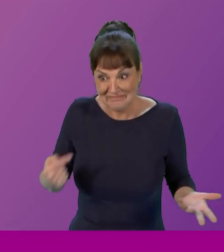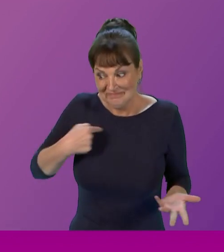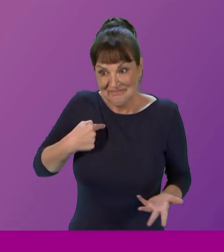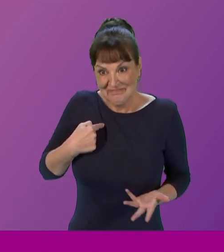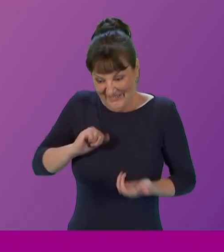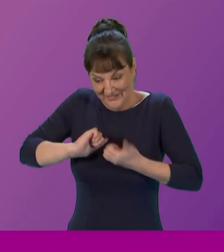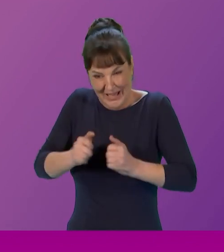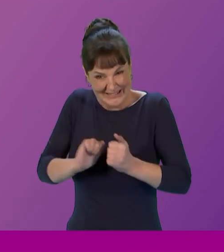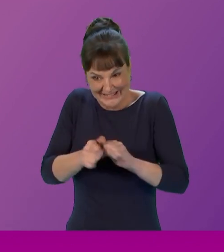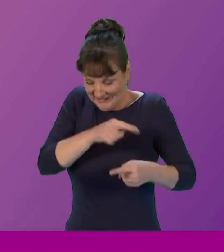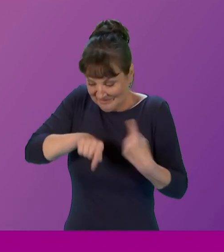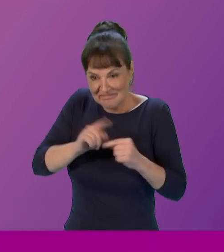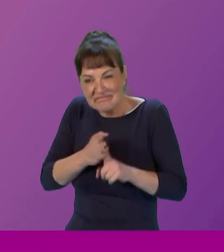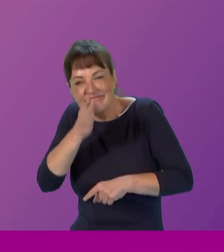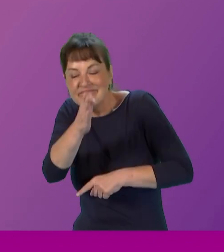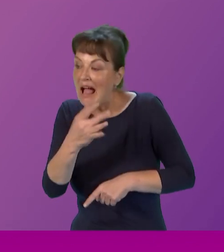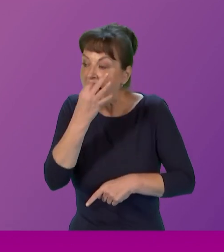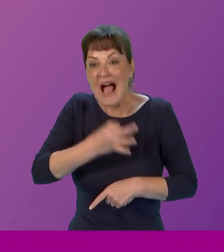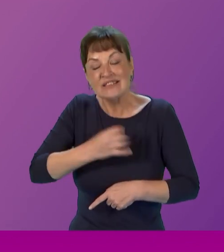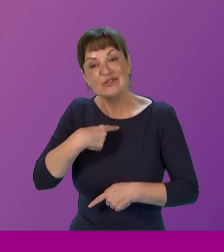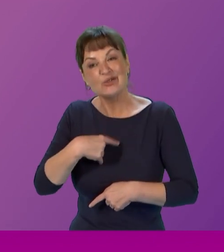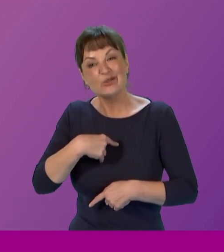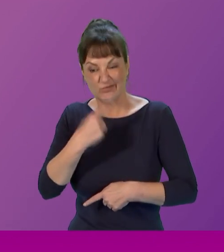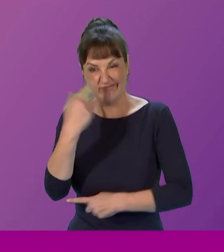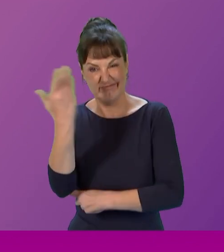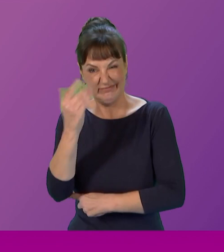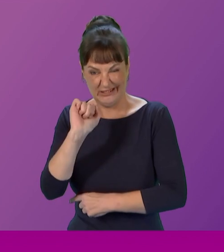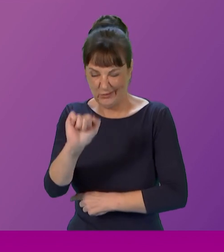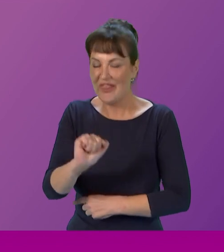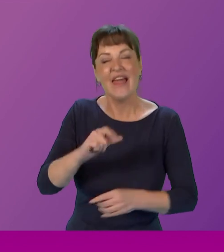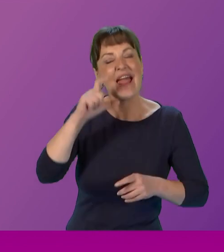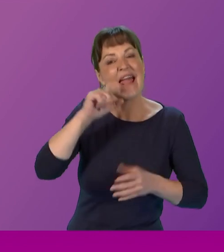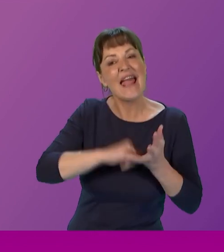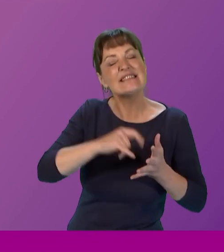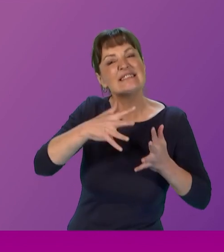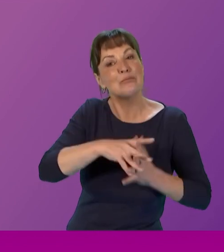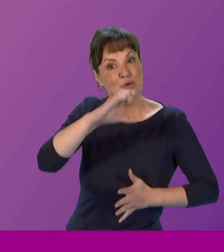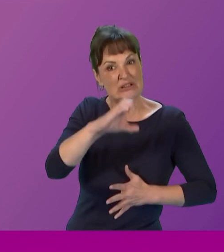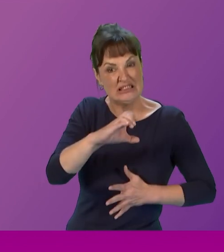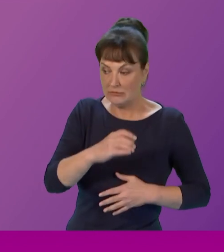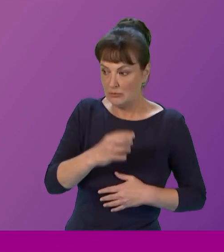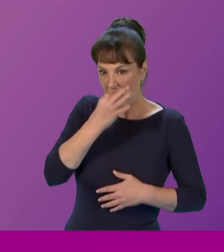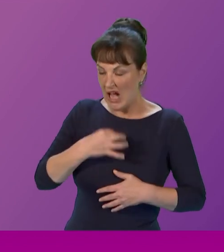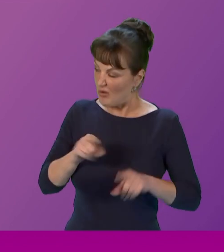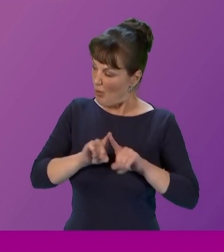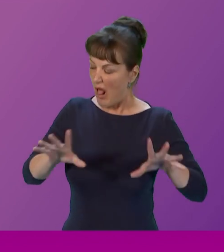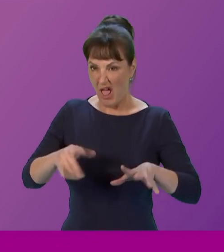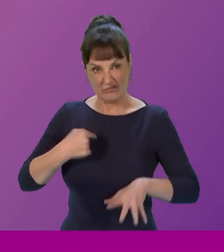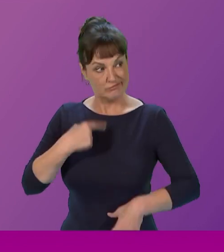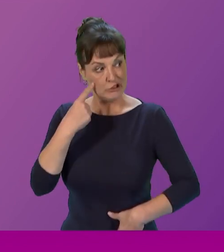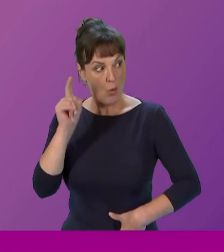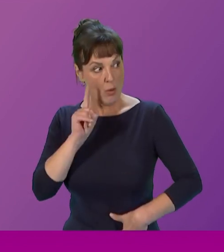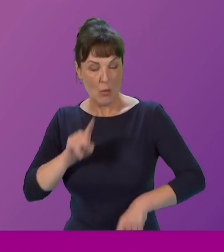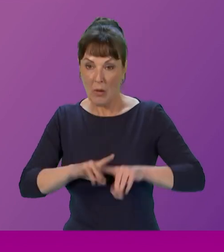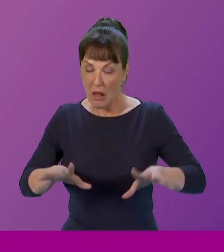were then invited to speak with some members of the SWC to discuss and question what being a young woman is like for us and to be honest